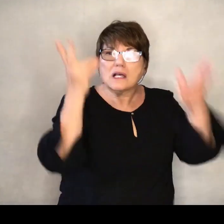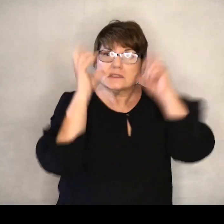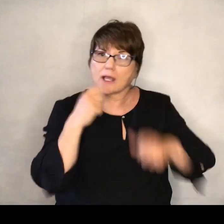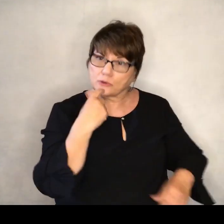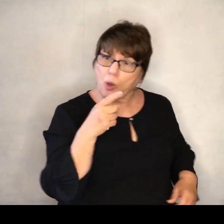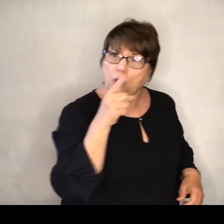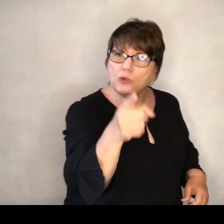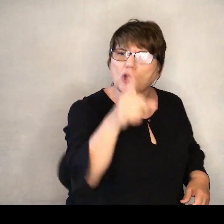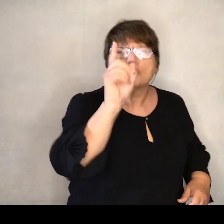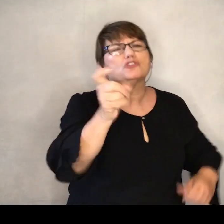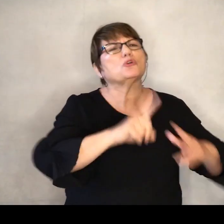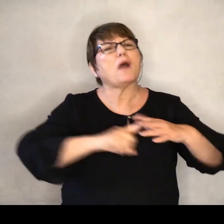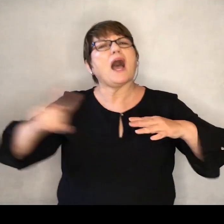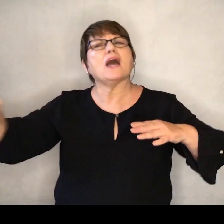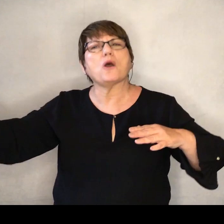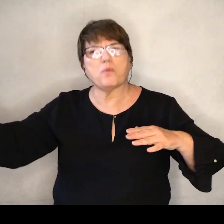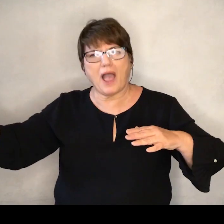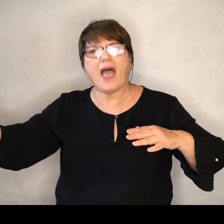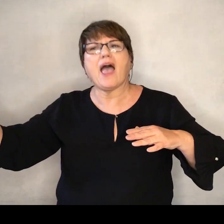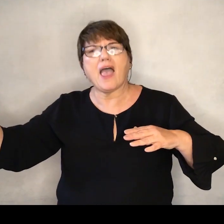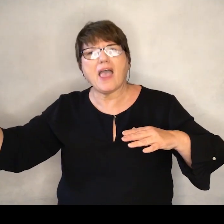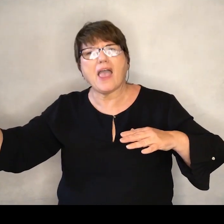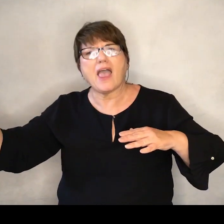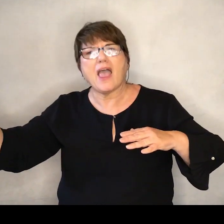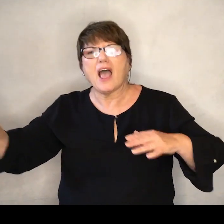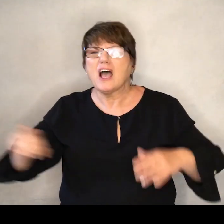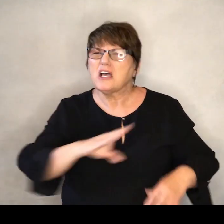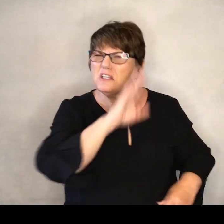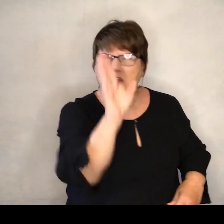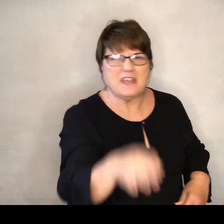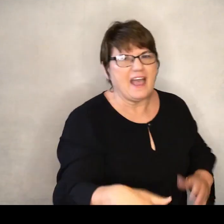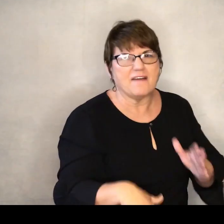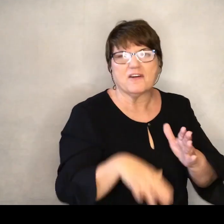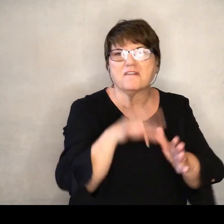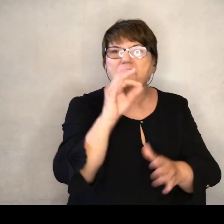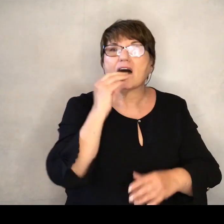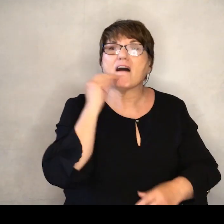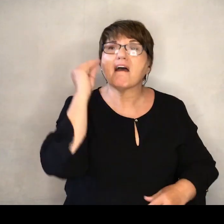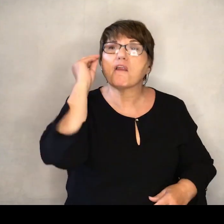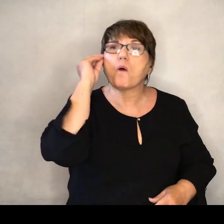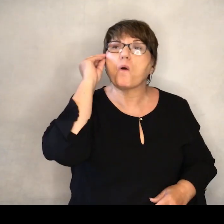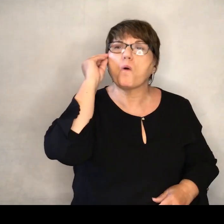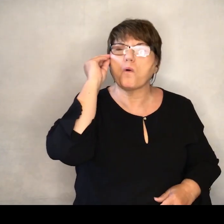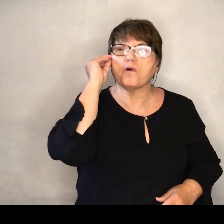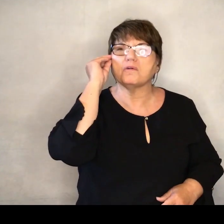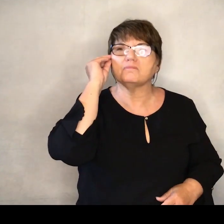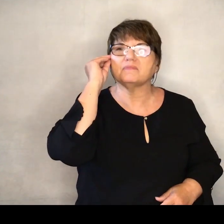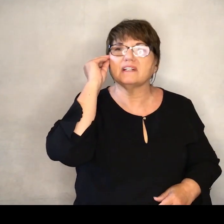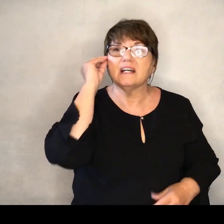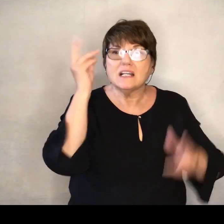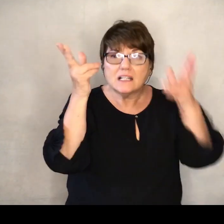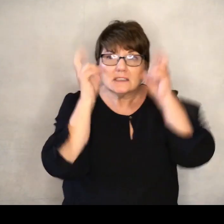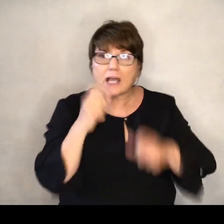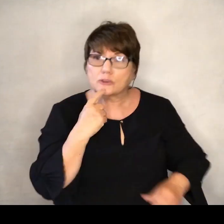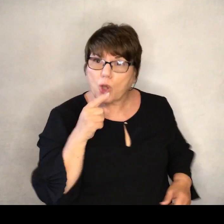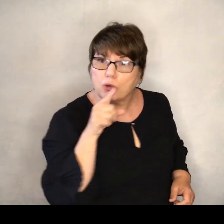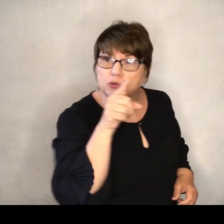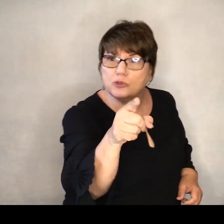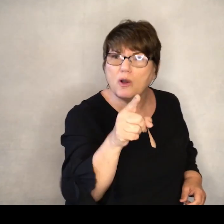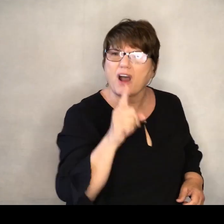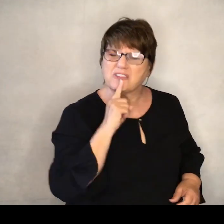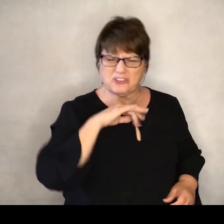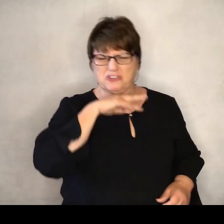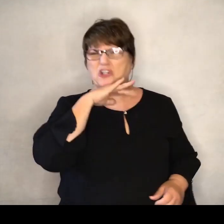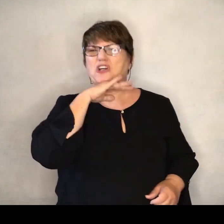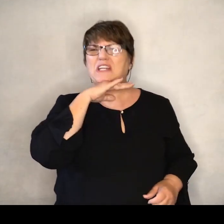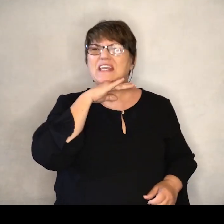told you you should run away, you'll never find a hope When he told you you